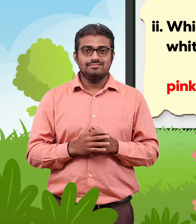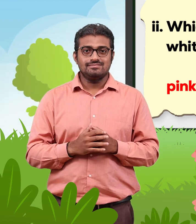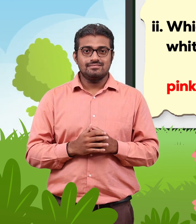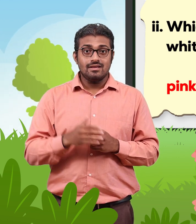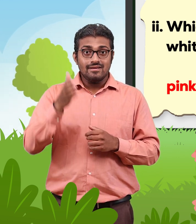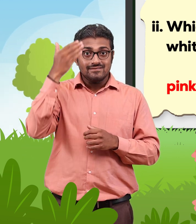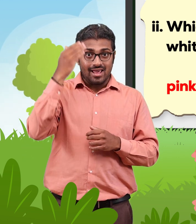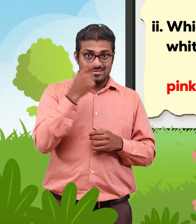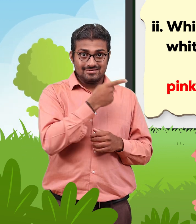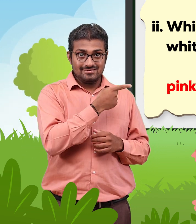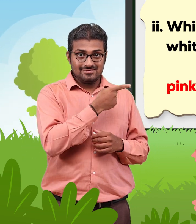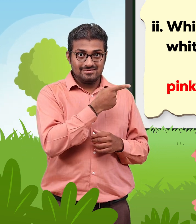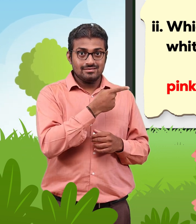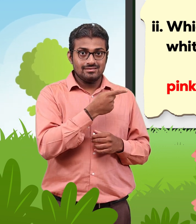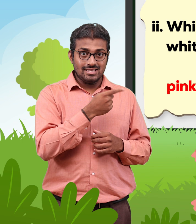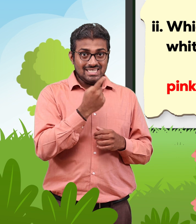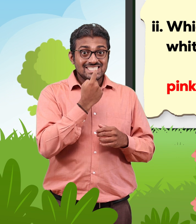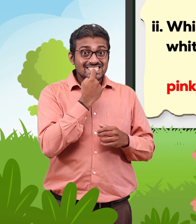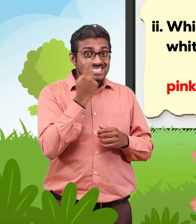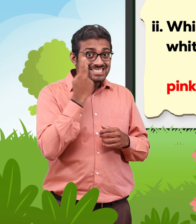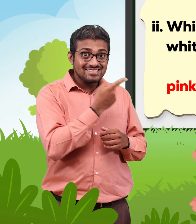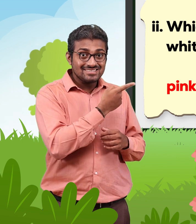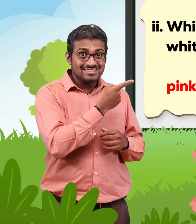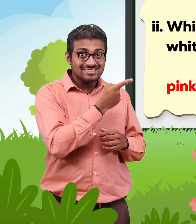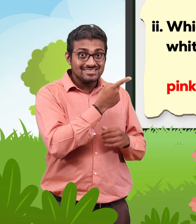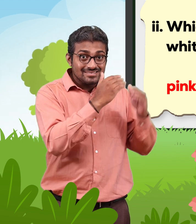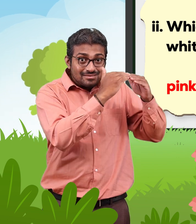D. Draw a smile the eyes and draw eyes and draw